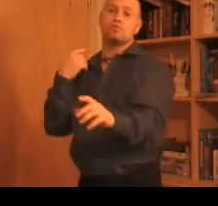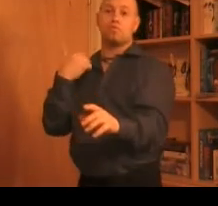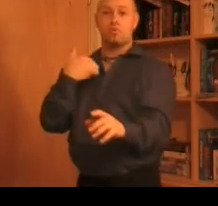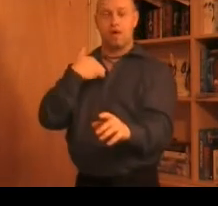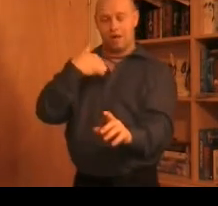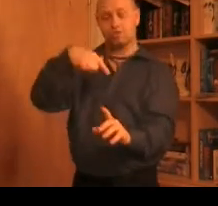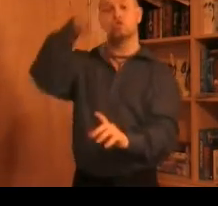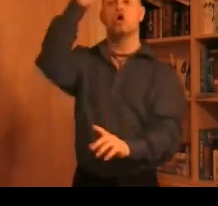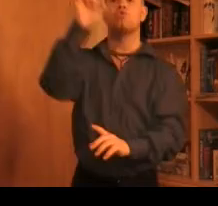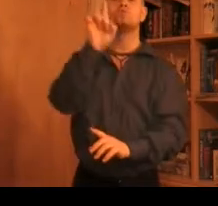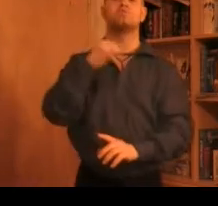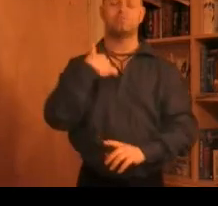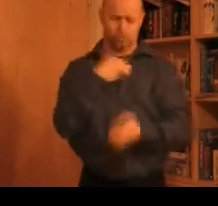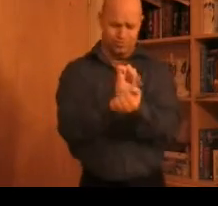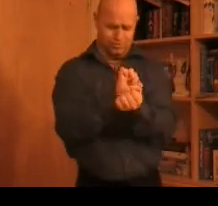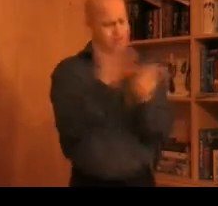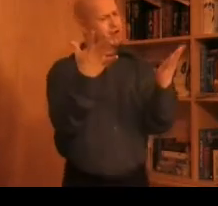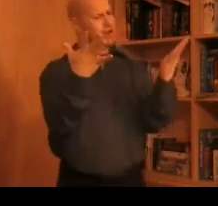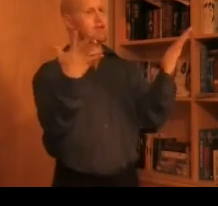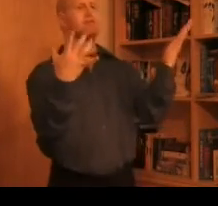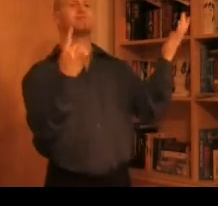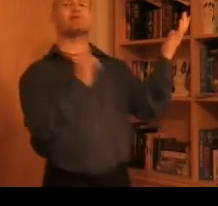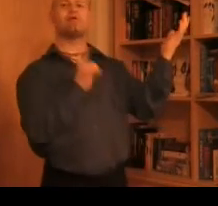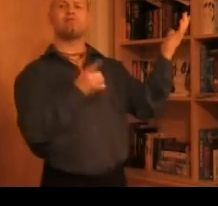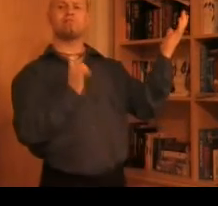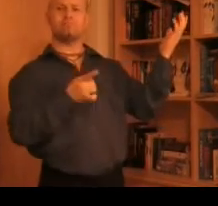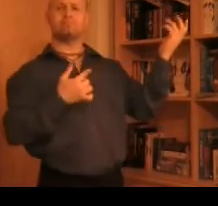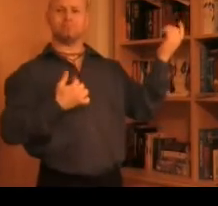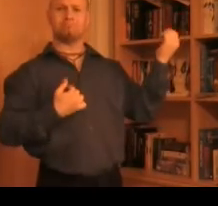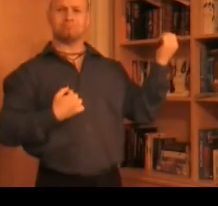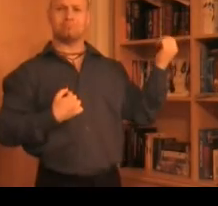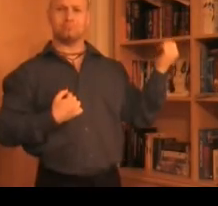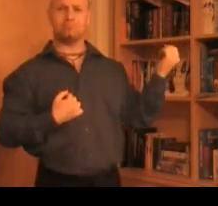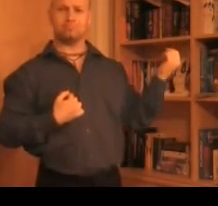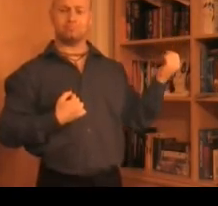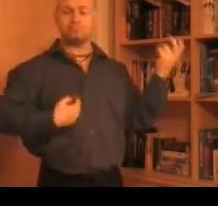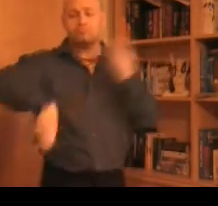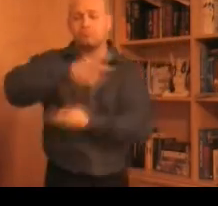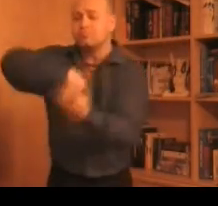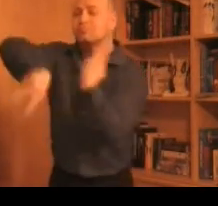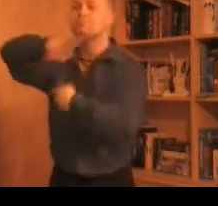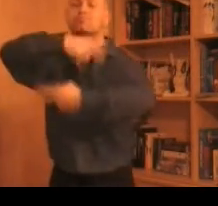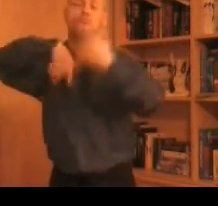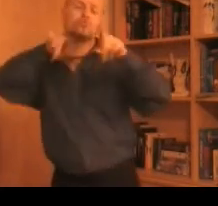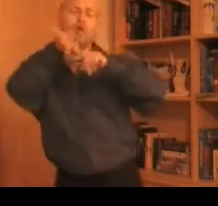I chose freedom Running around Trying